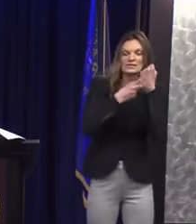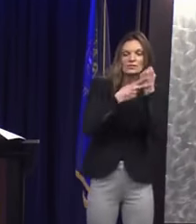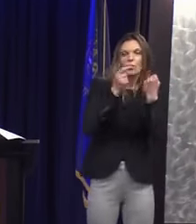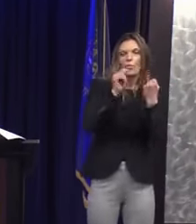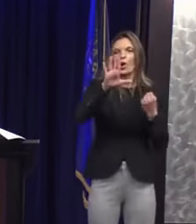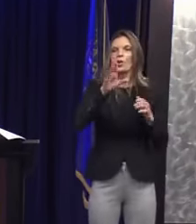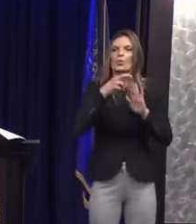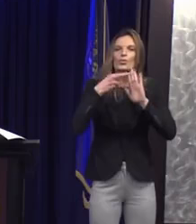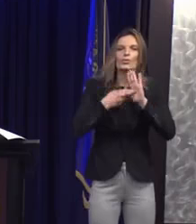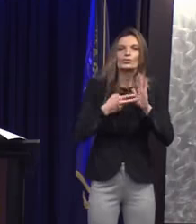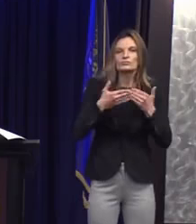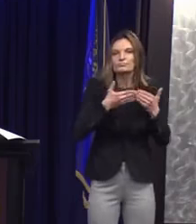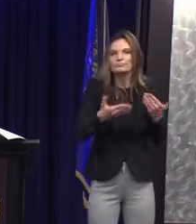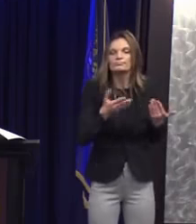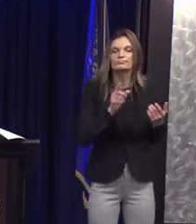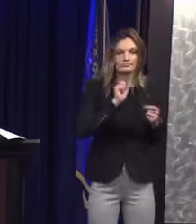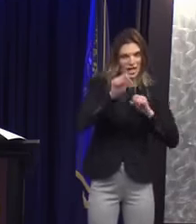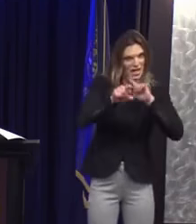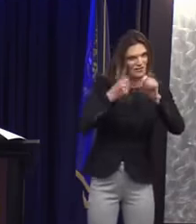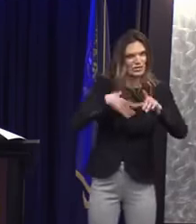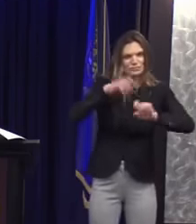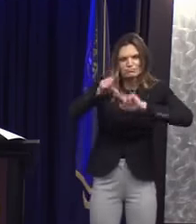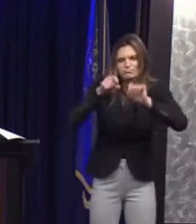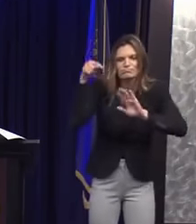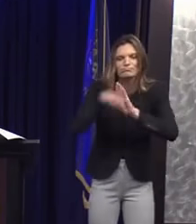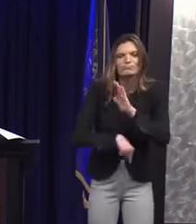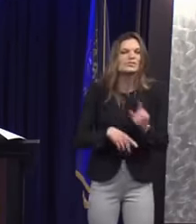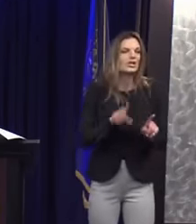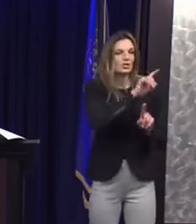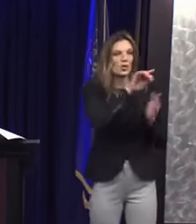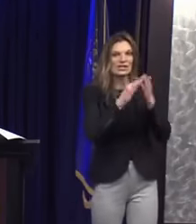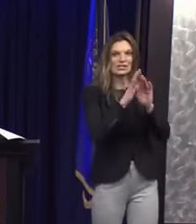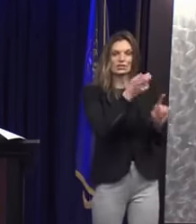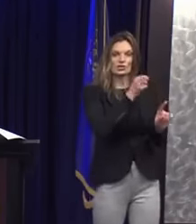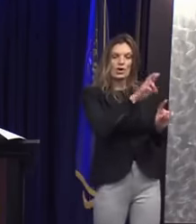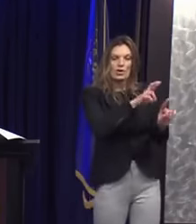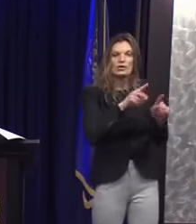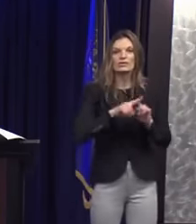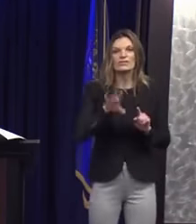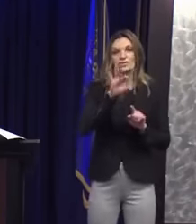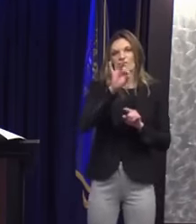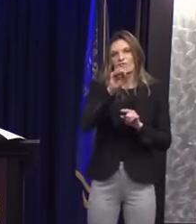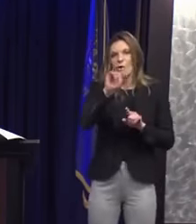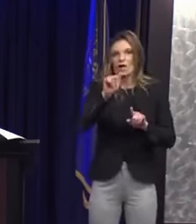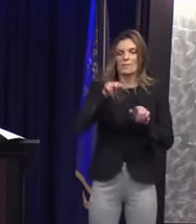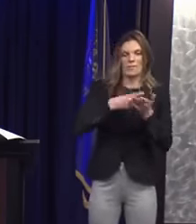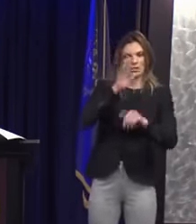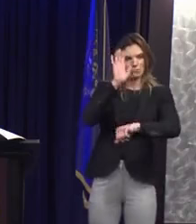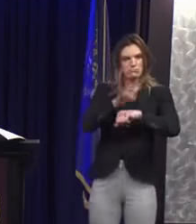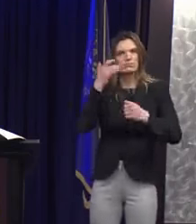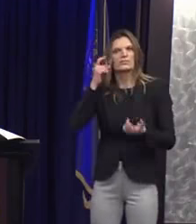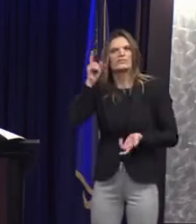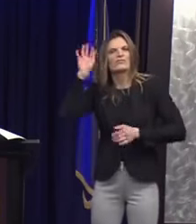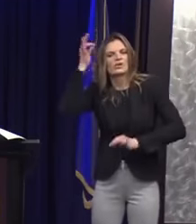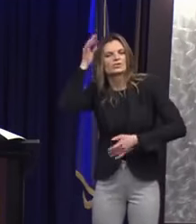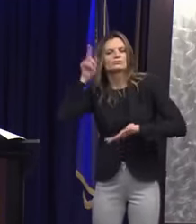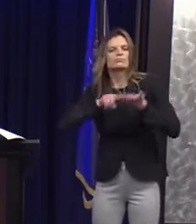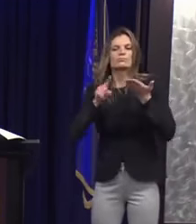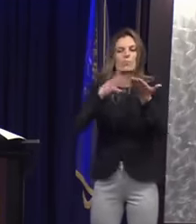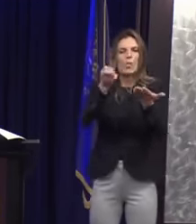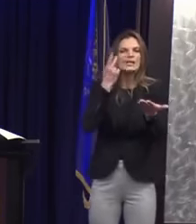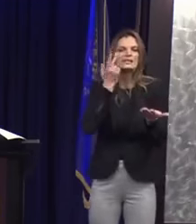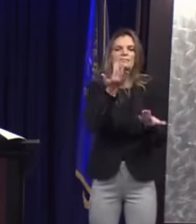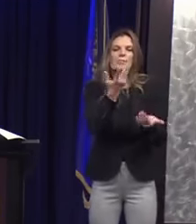policies, Detroit city charter, all FOIA requests from November the 13th, 2018